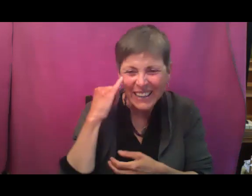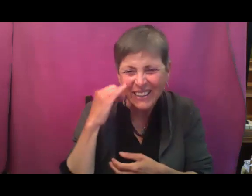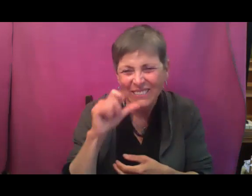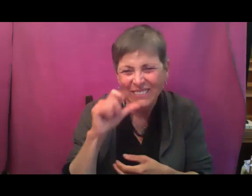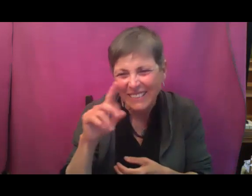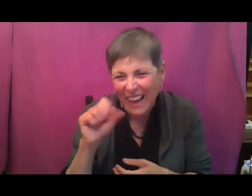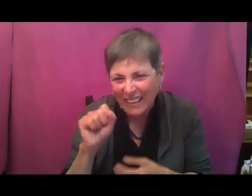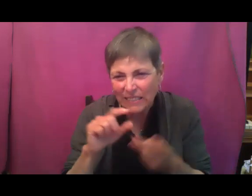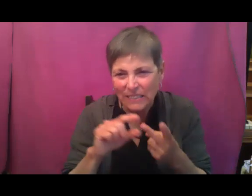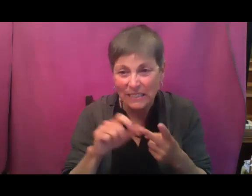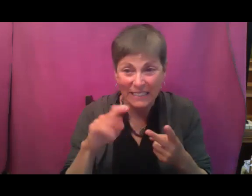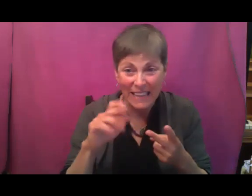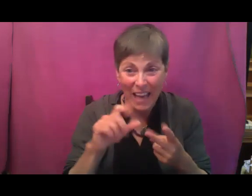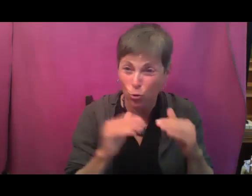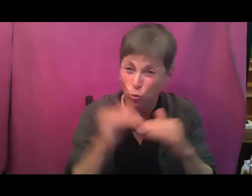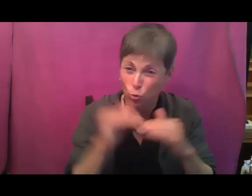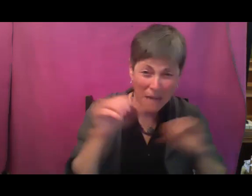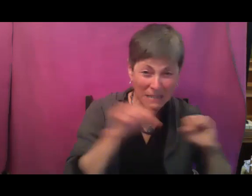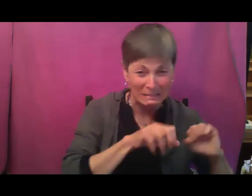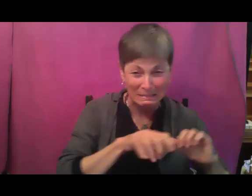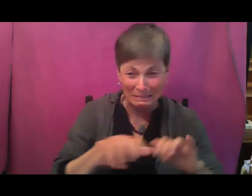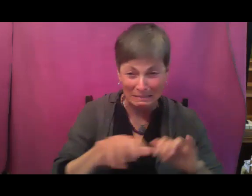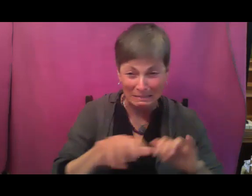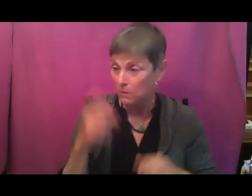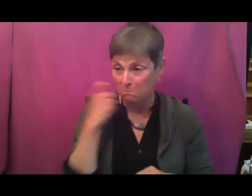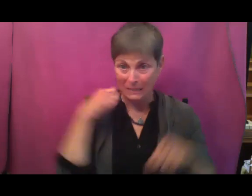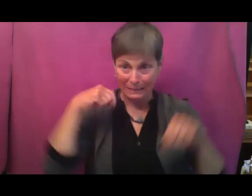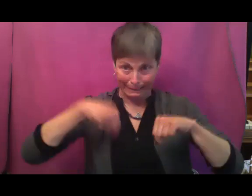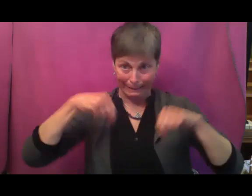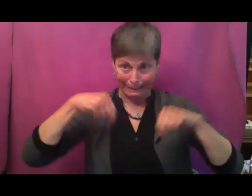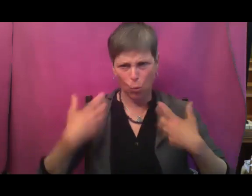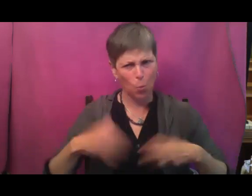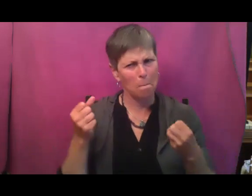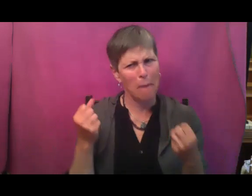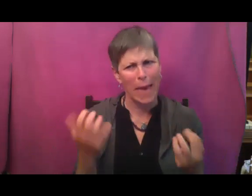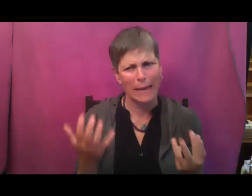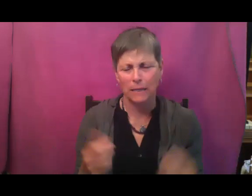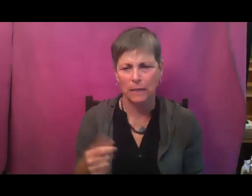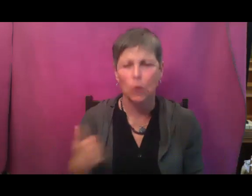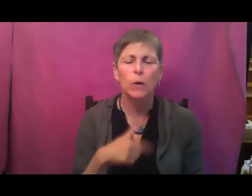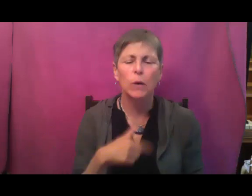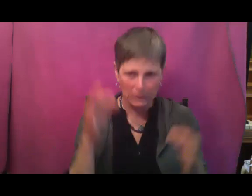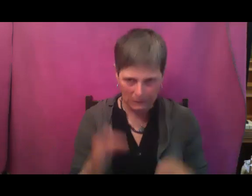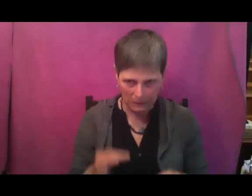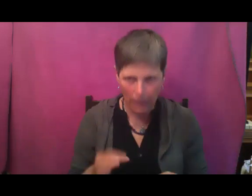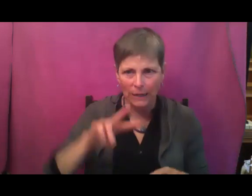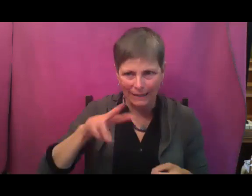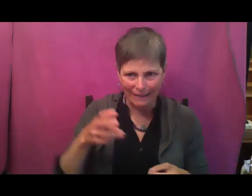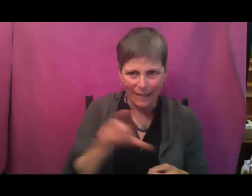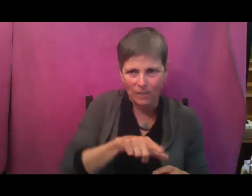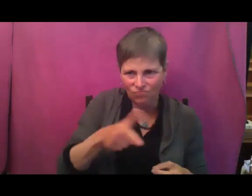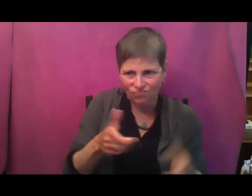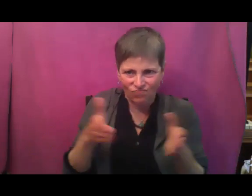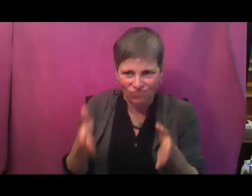were this year, we actually planted another succession and we act, they were actually much larger. They were more like